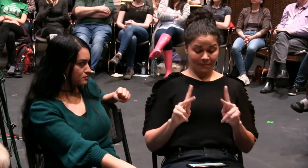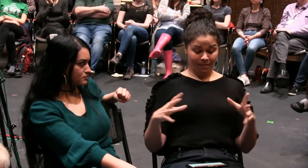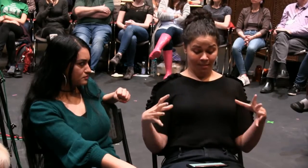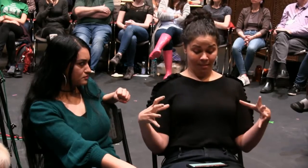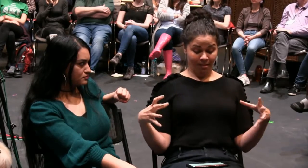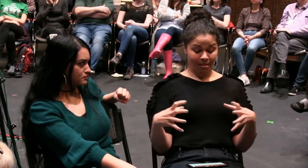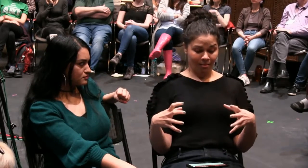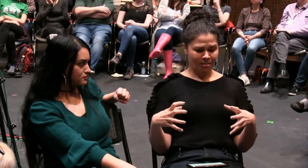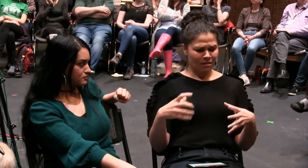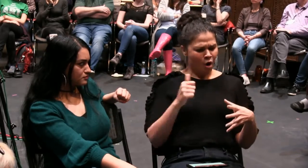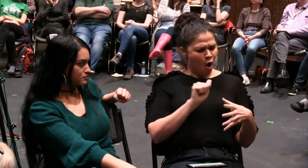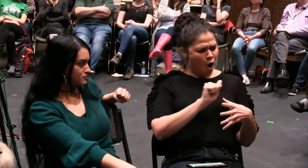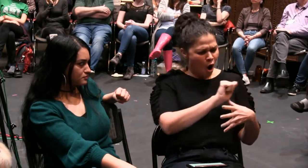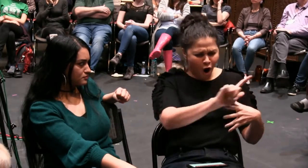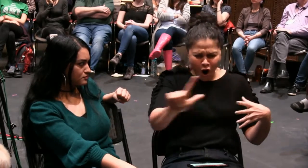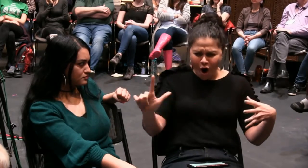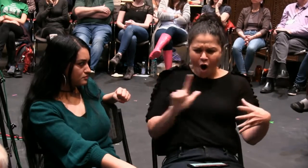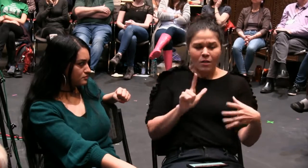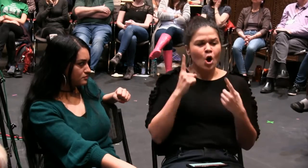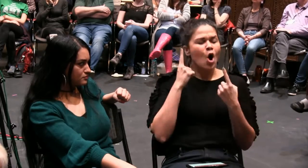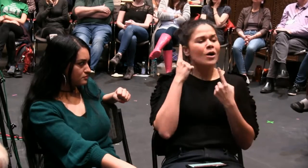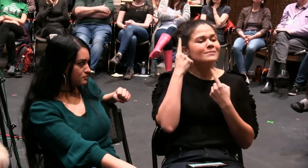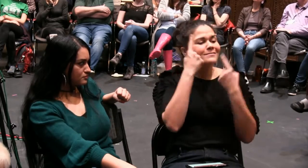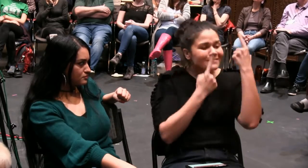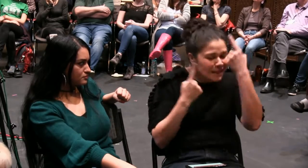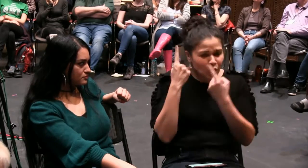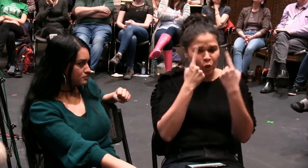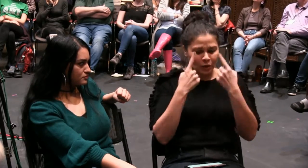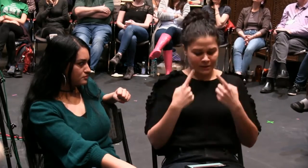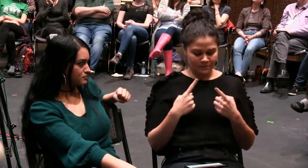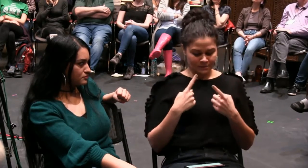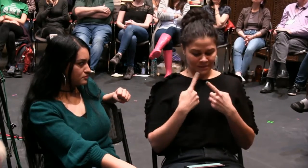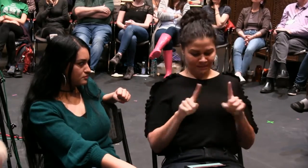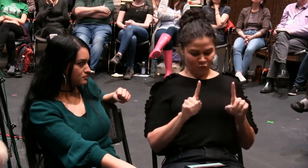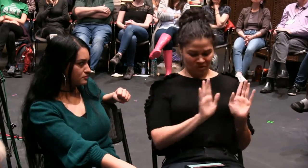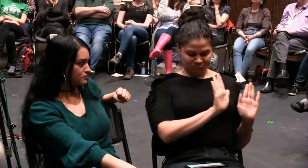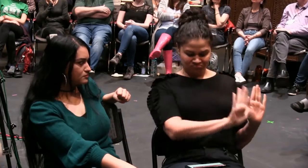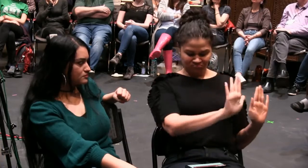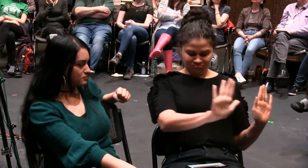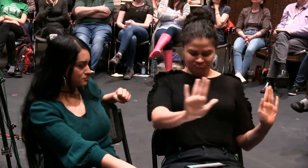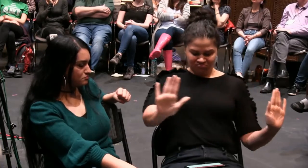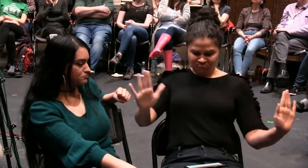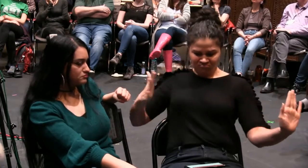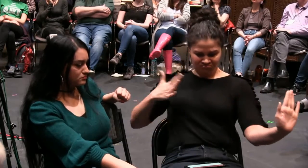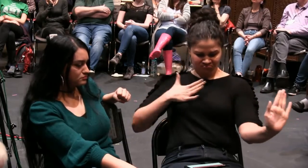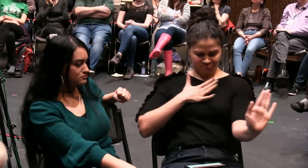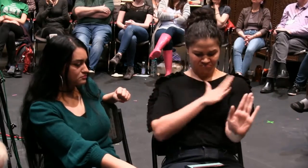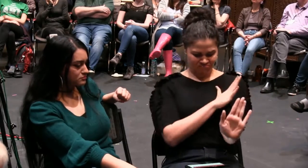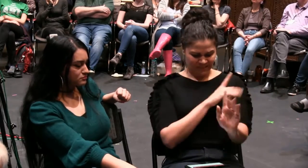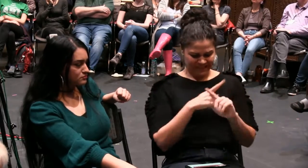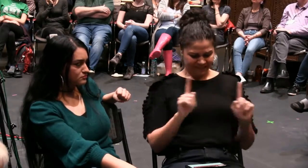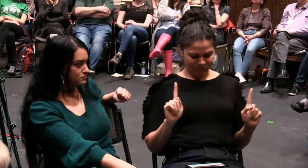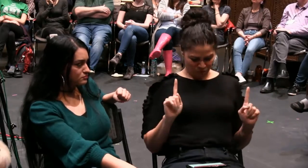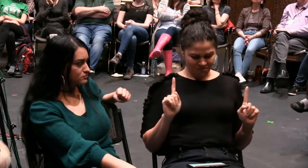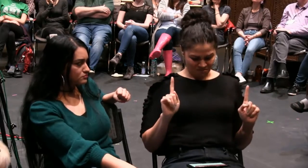in terms of intersectionality is completely different than that. It takes into consideration each